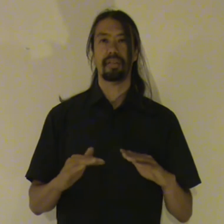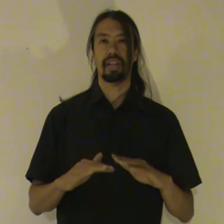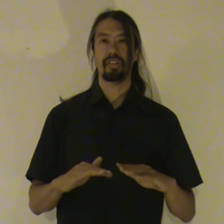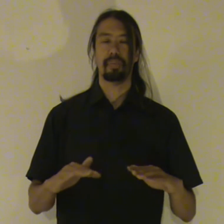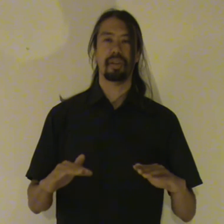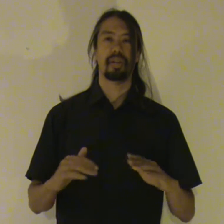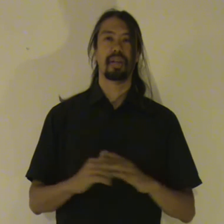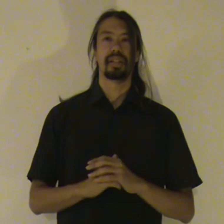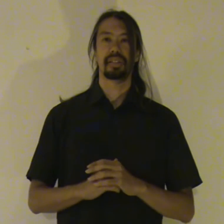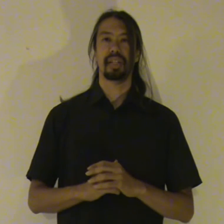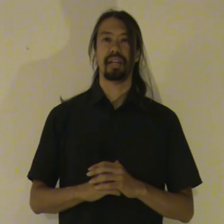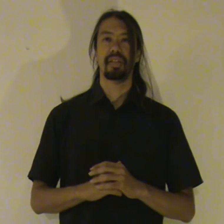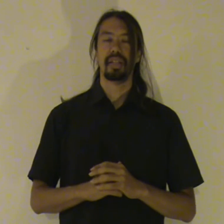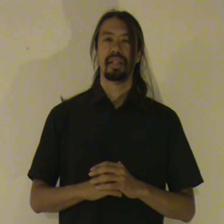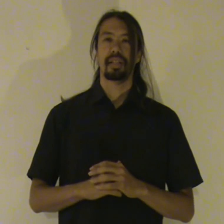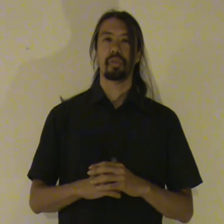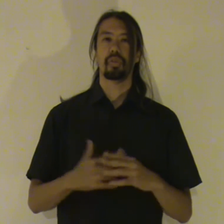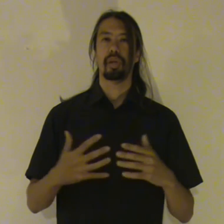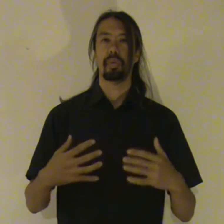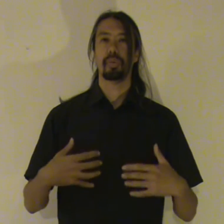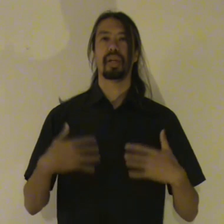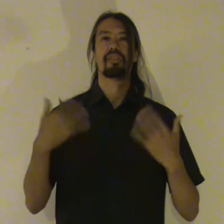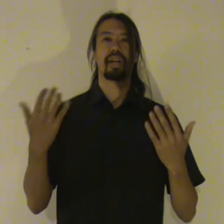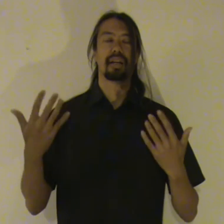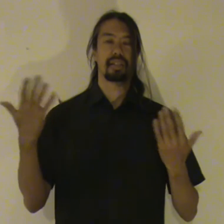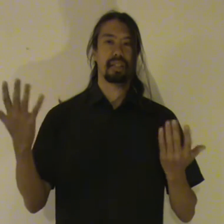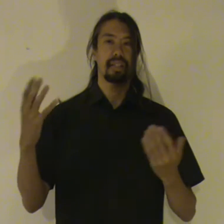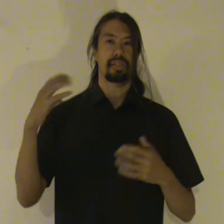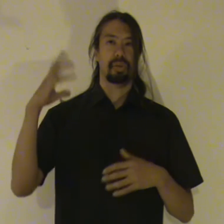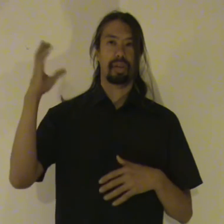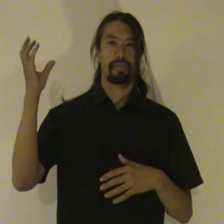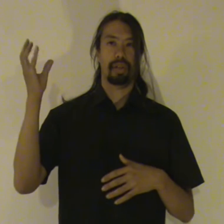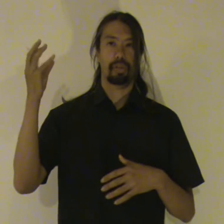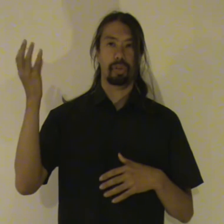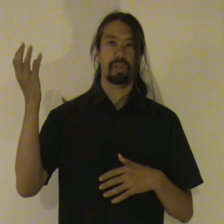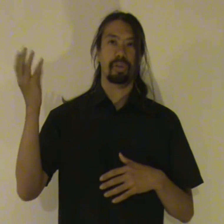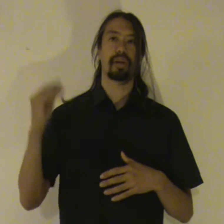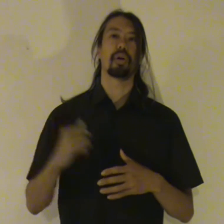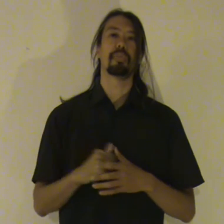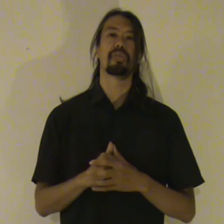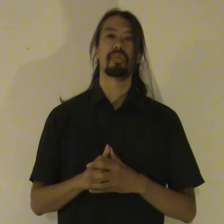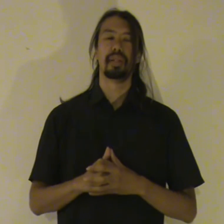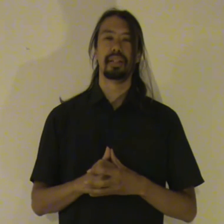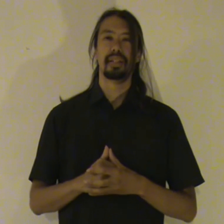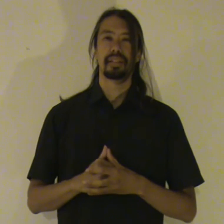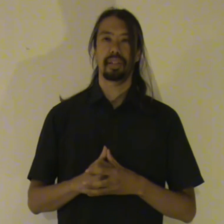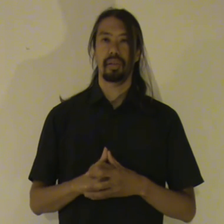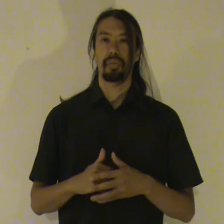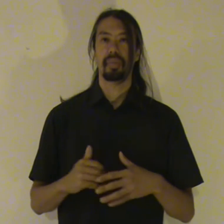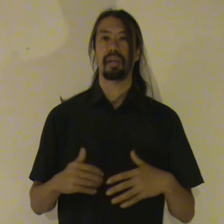accepting state. And also they will put less energy into their fears. Or into their hopes. So then